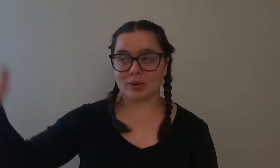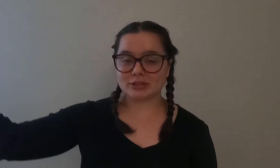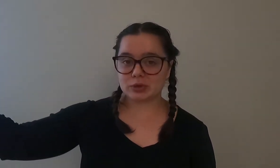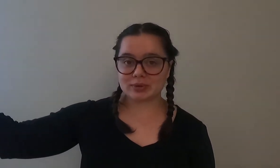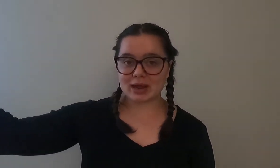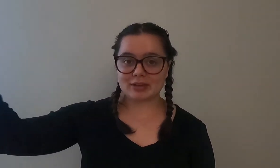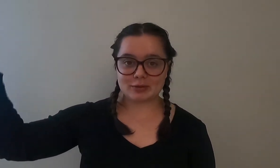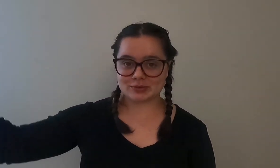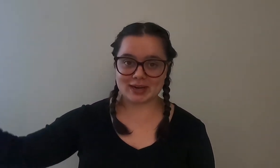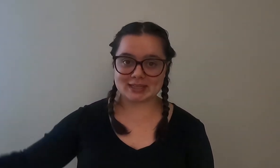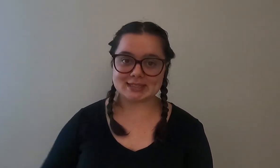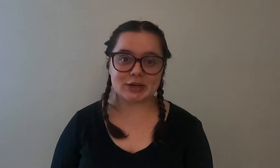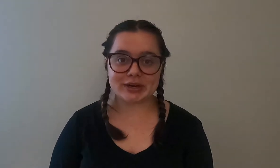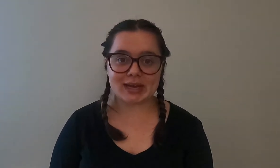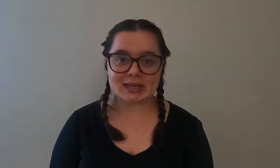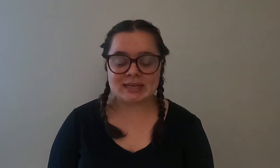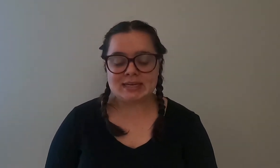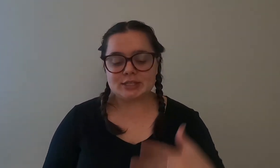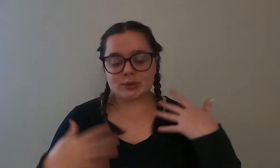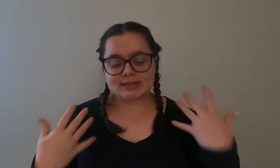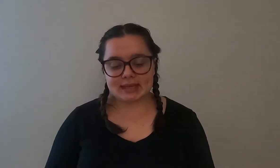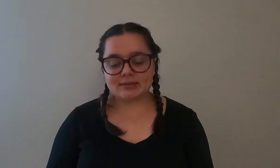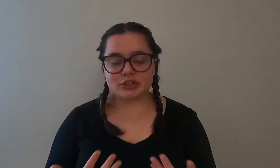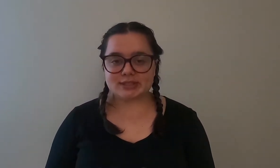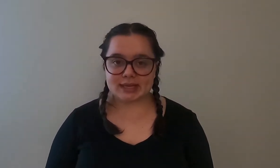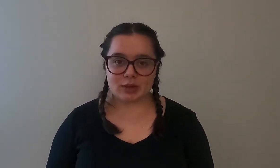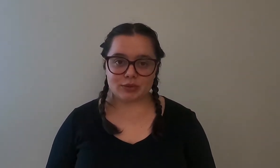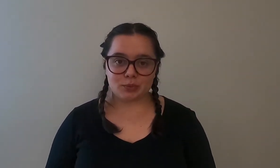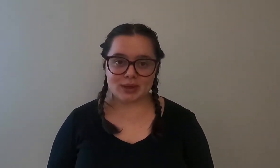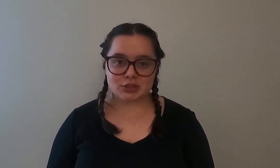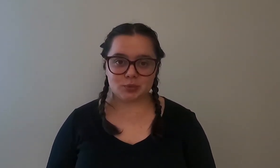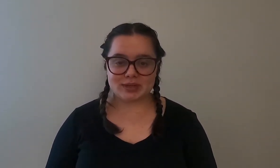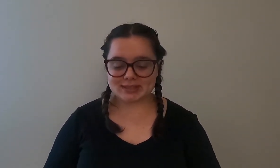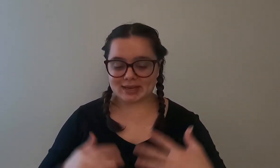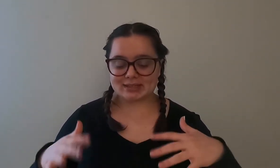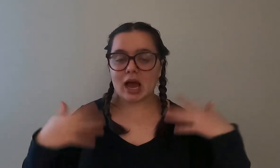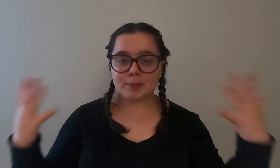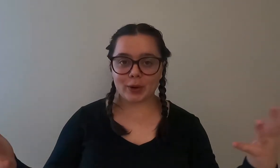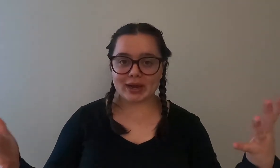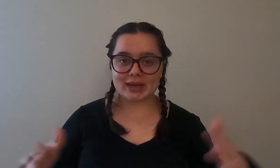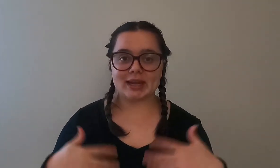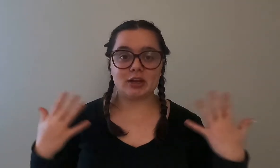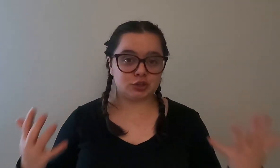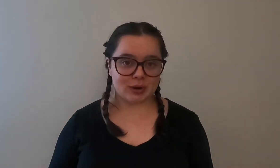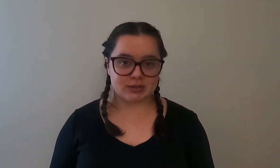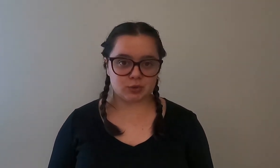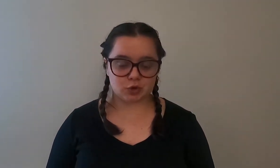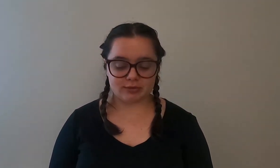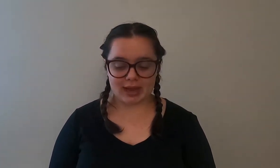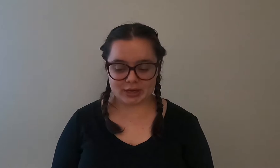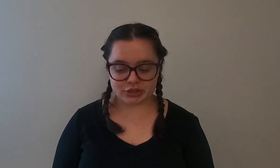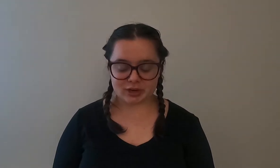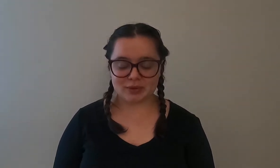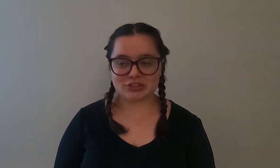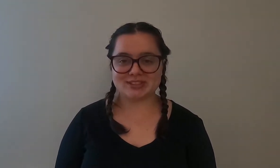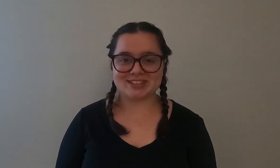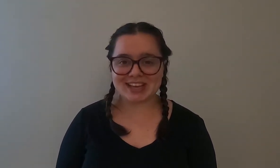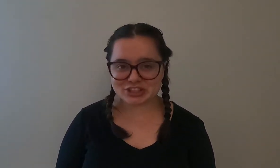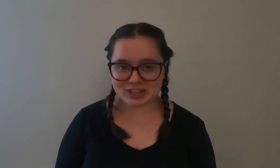going scuba diving was right in this area so instead of just sticking with the wetsuit we decided to upgrade and get the dry suit certification which is essentially